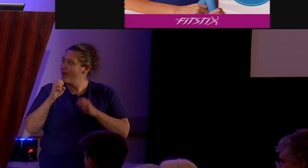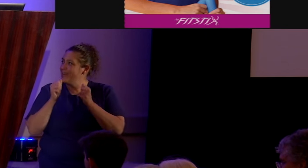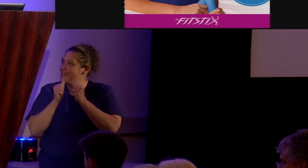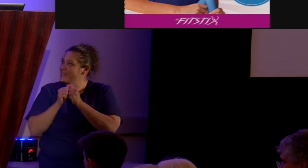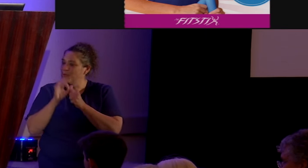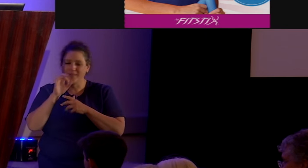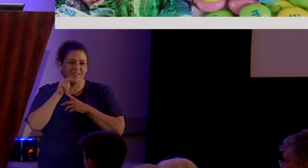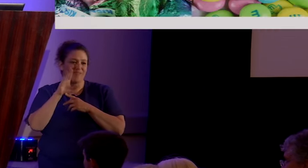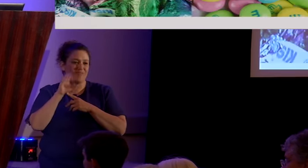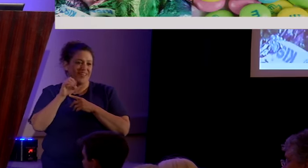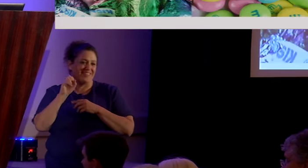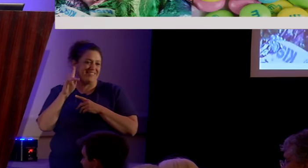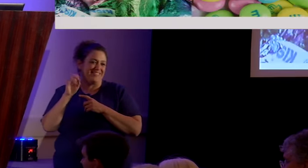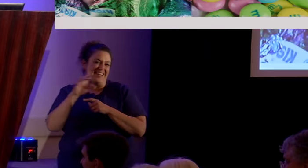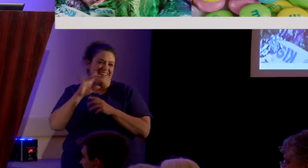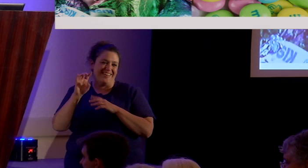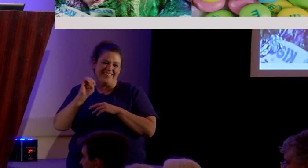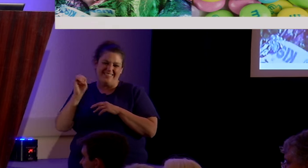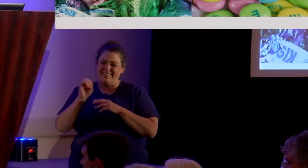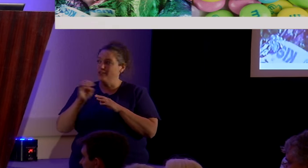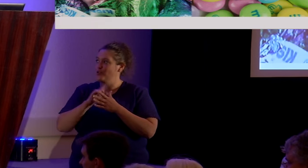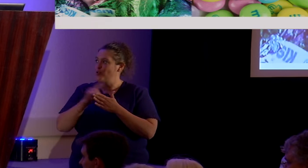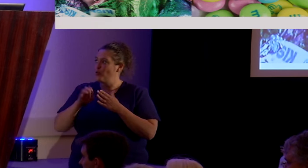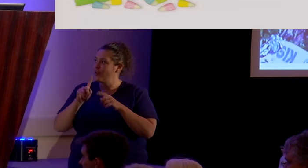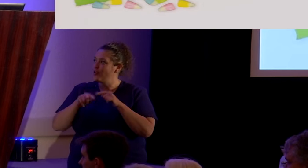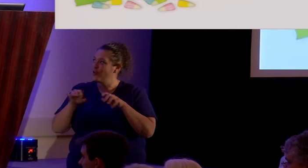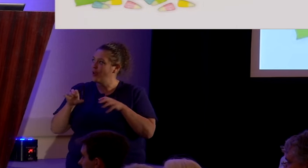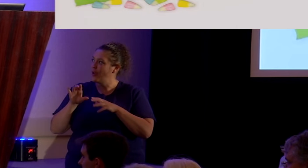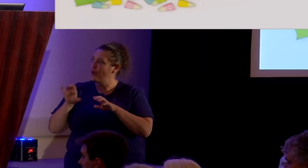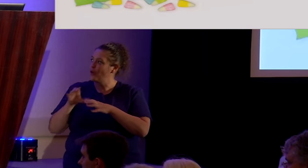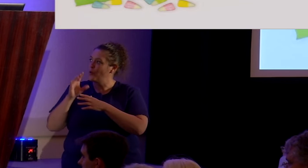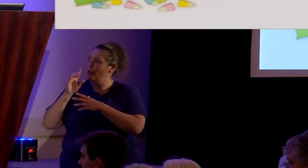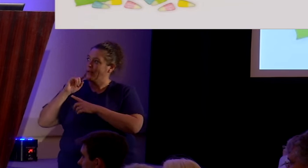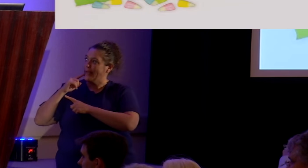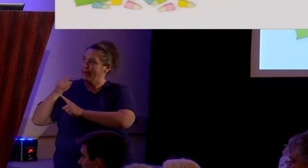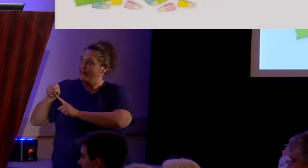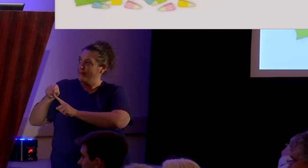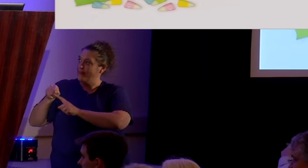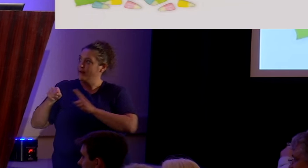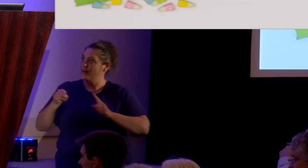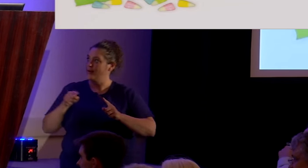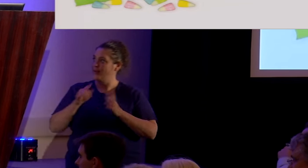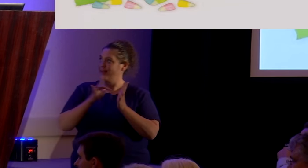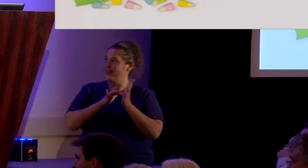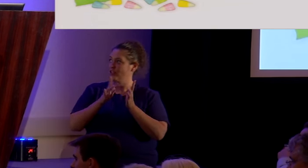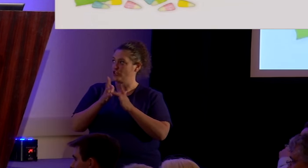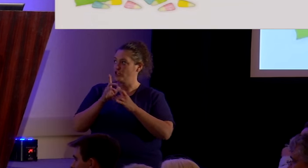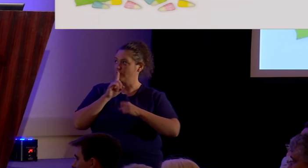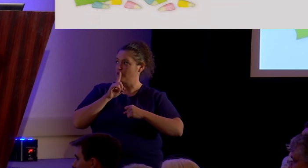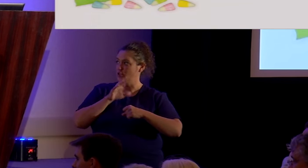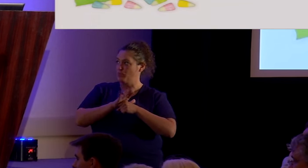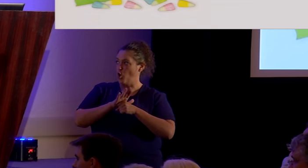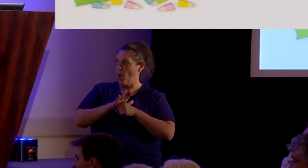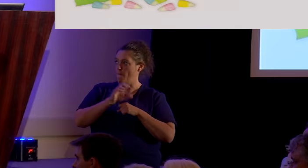Of course, it's Easter weekend. You don't do Easter candy. You need to buy Jesus Promise seeds.